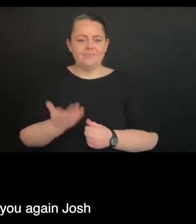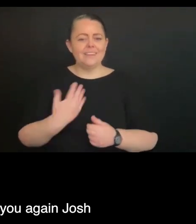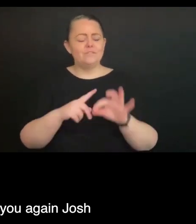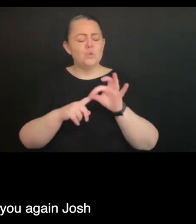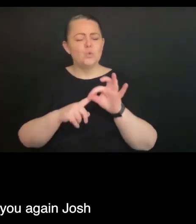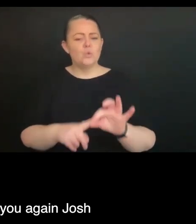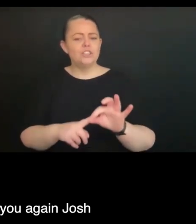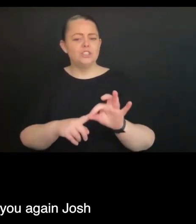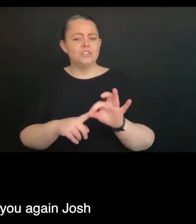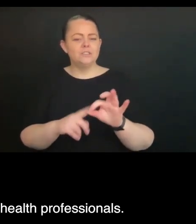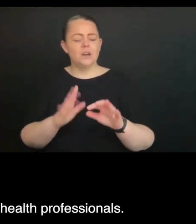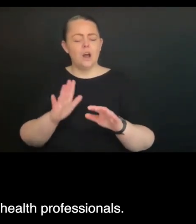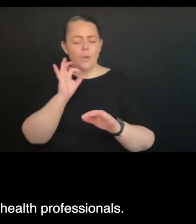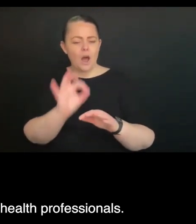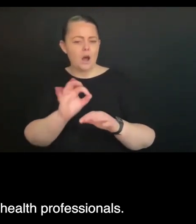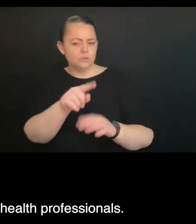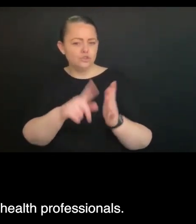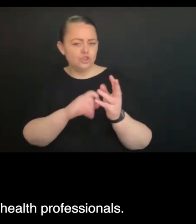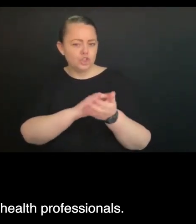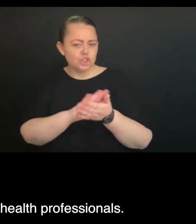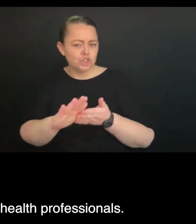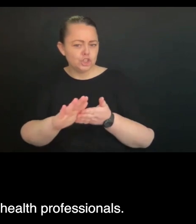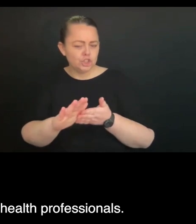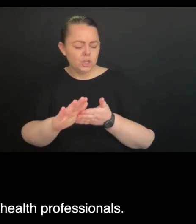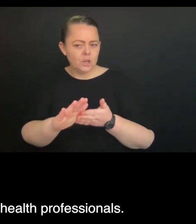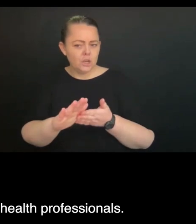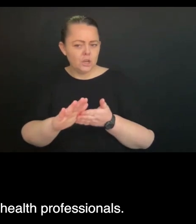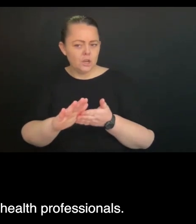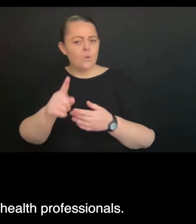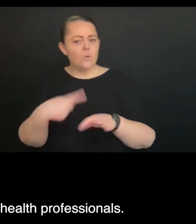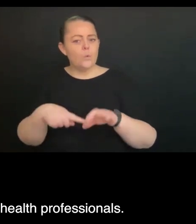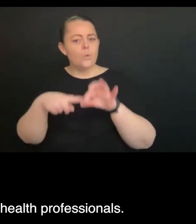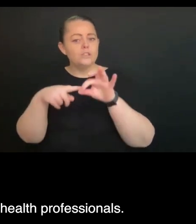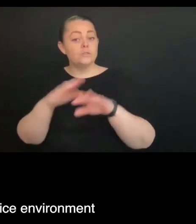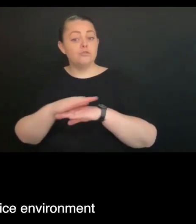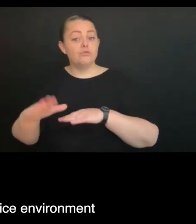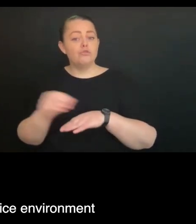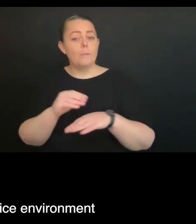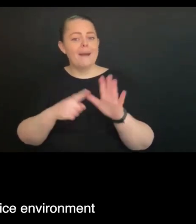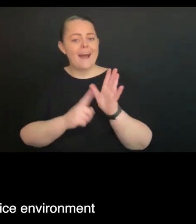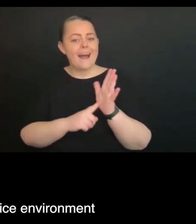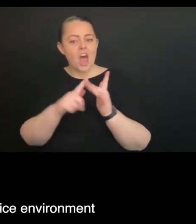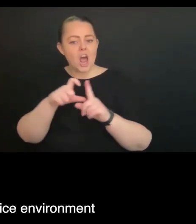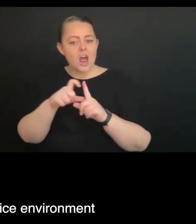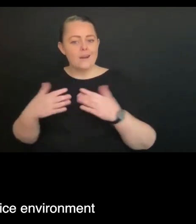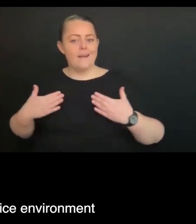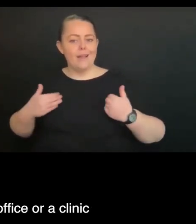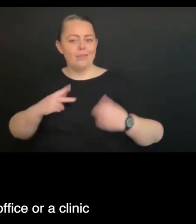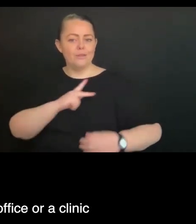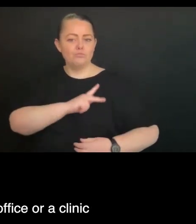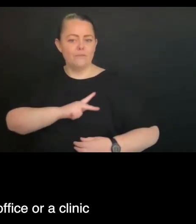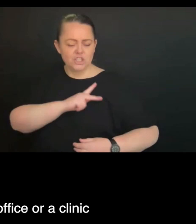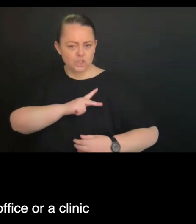I'll go to you again, Josh, but the question has been from allied health professionals. So would it be considered a service environment